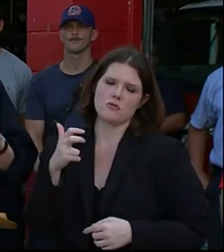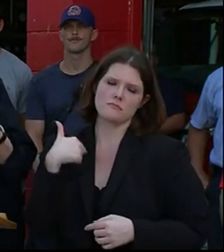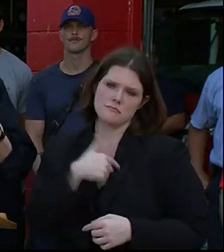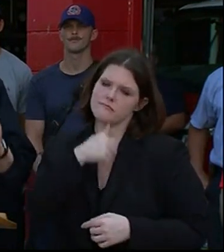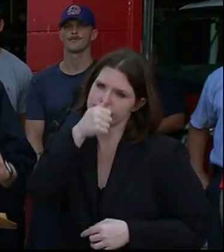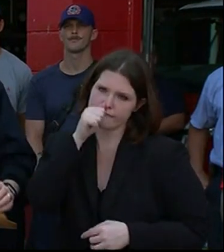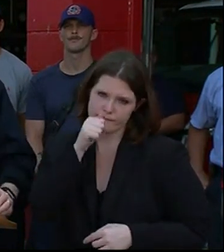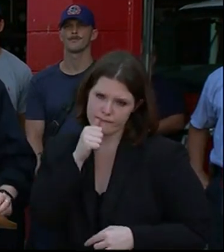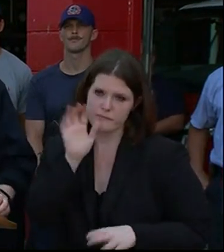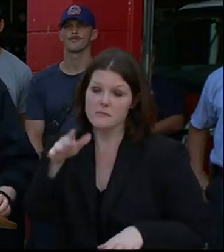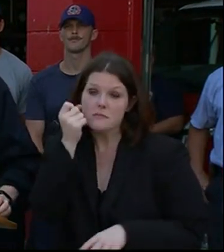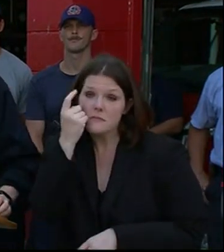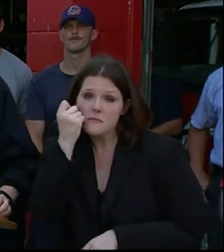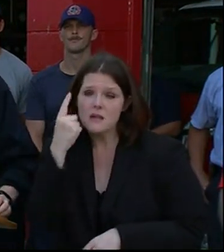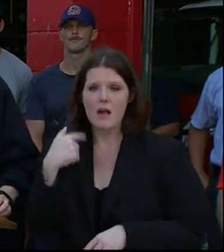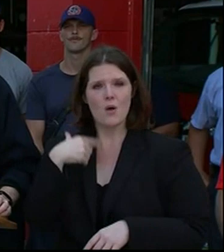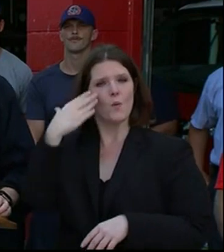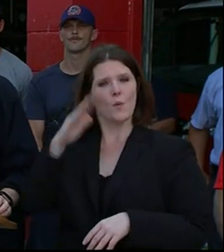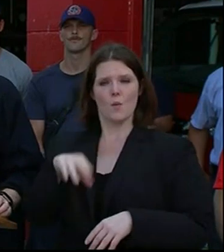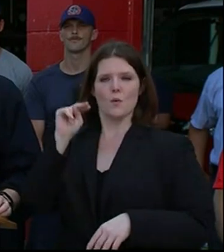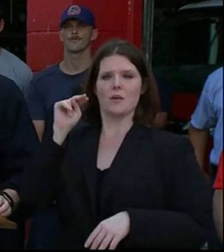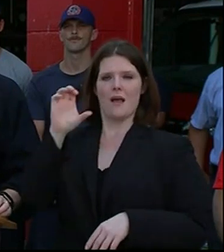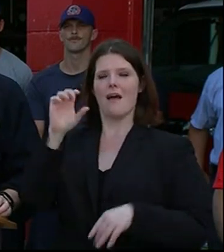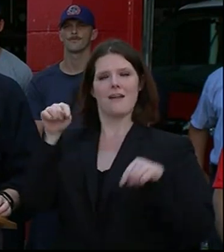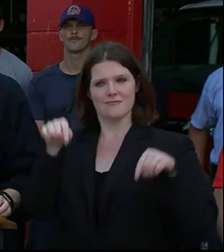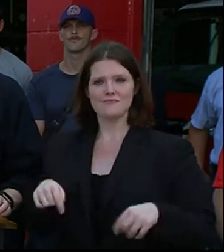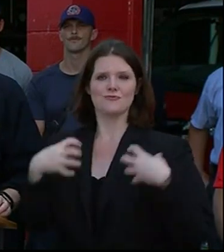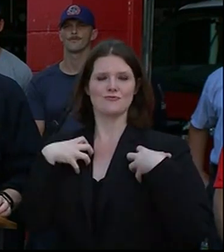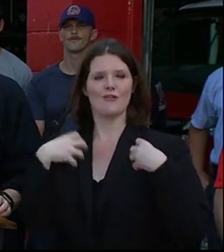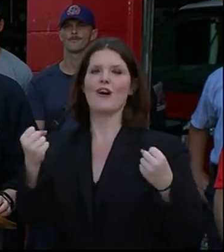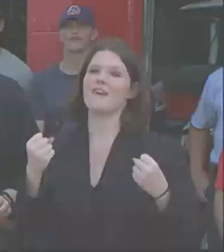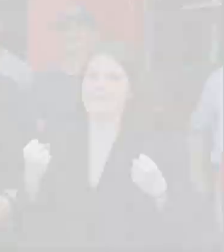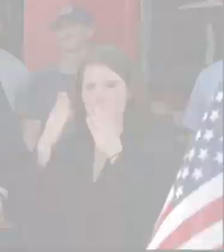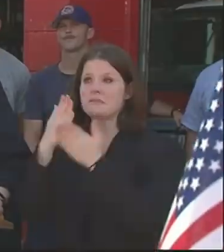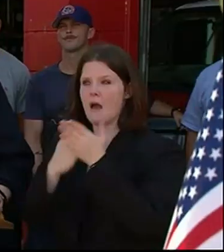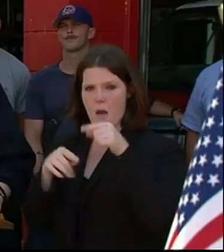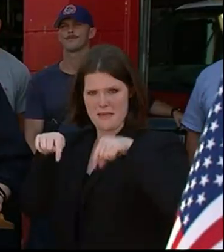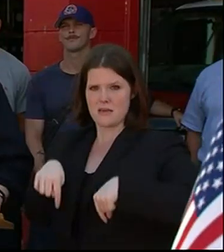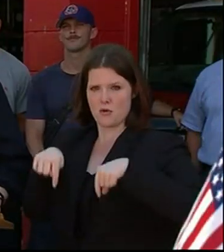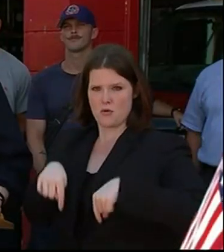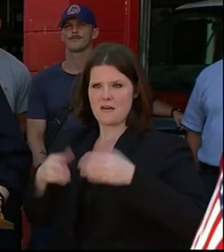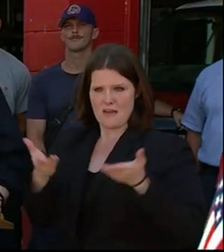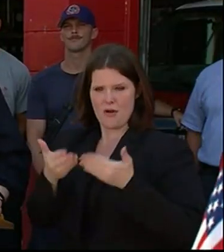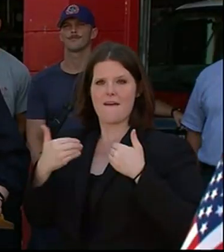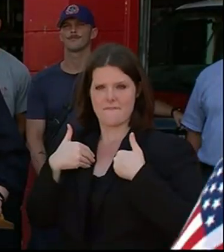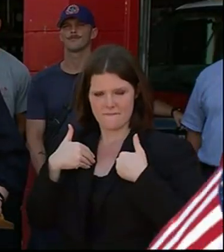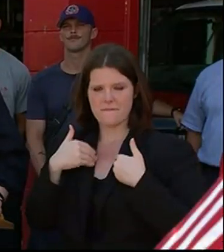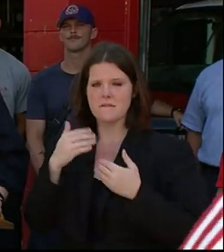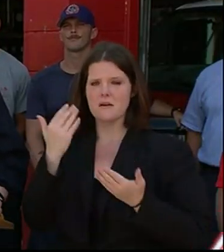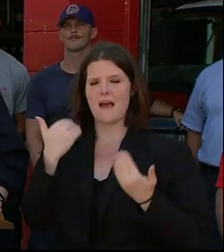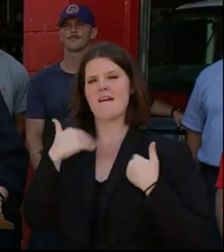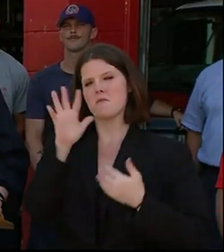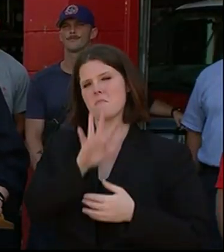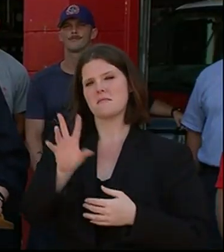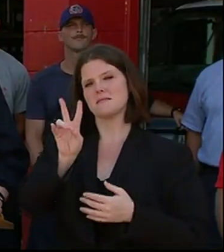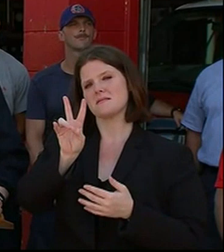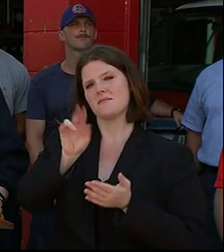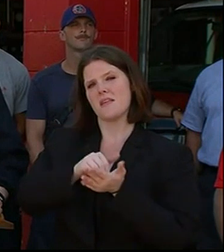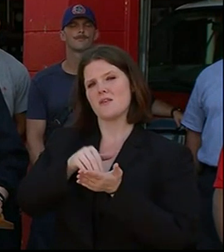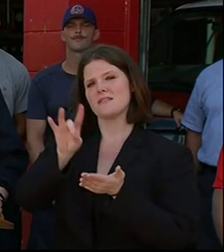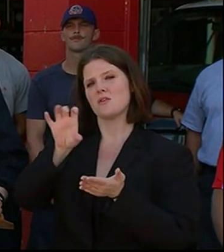But one thing I know is that North Carolinians are strong. We have about 7800 people